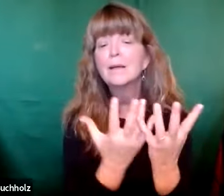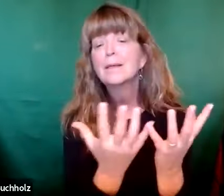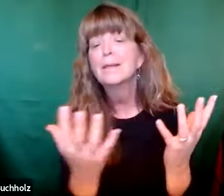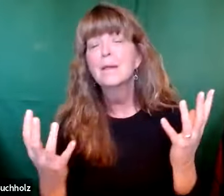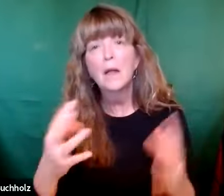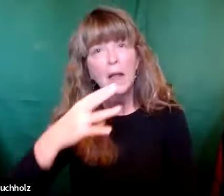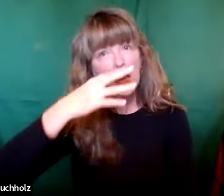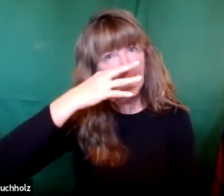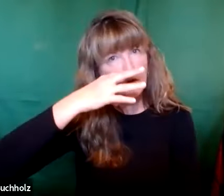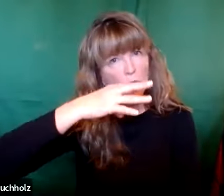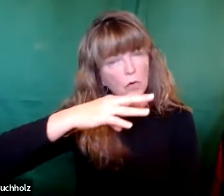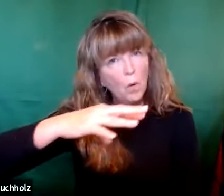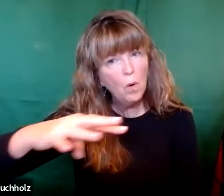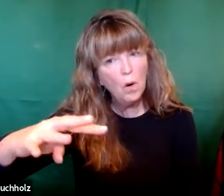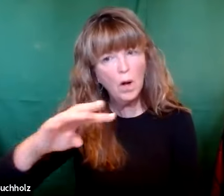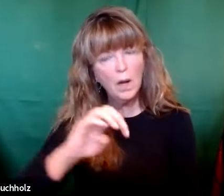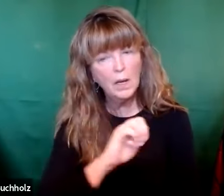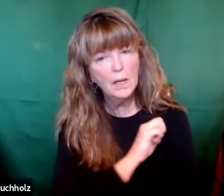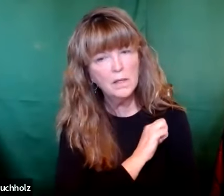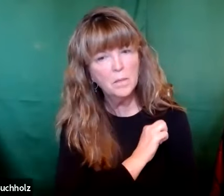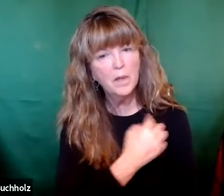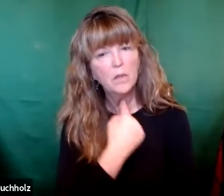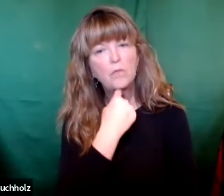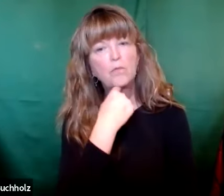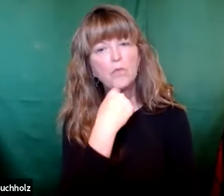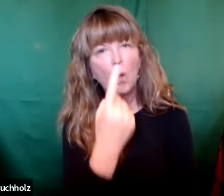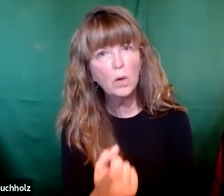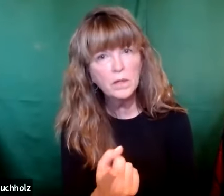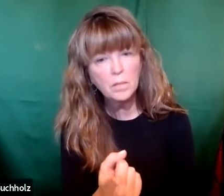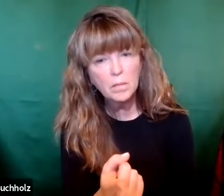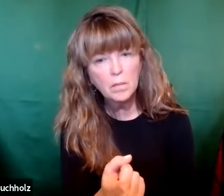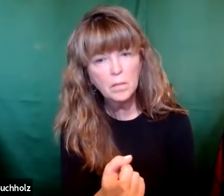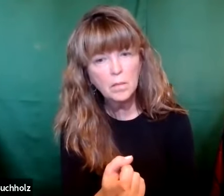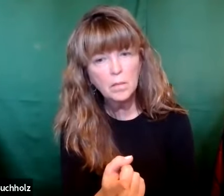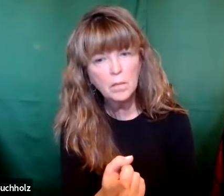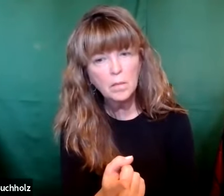and her relatives gathered around and totally discounted what she had to say.